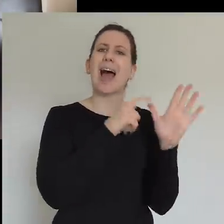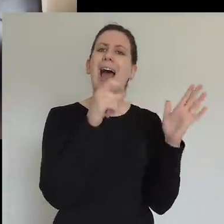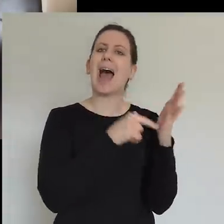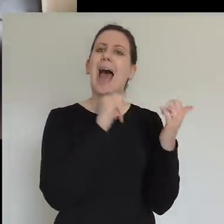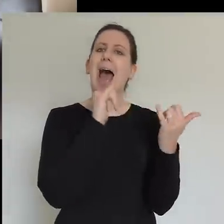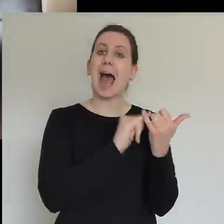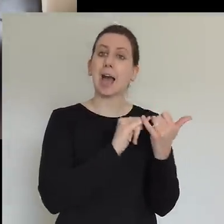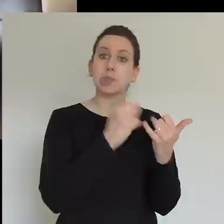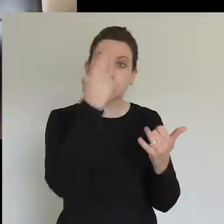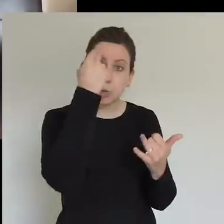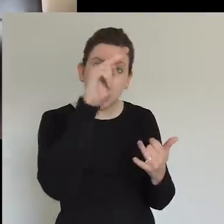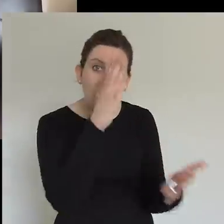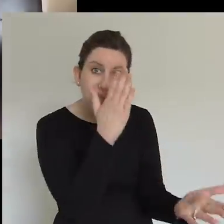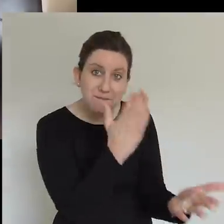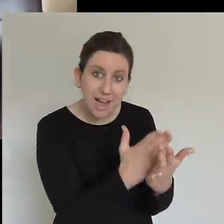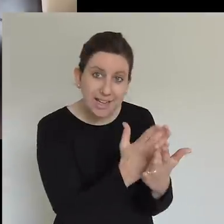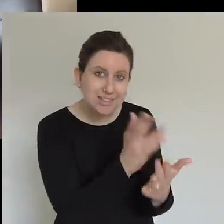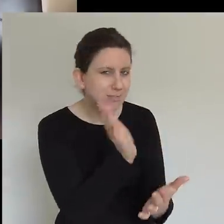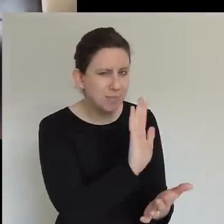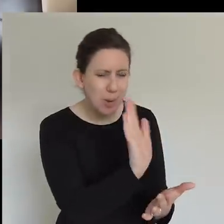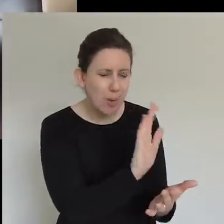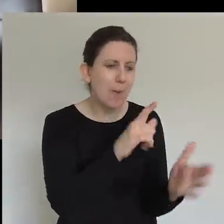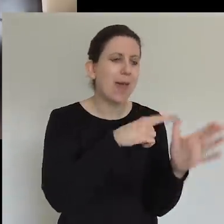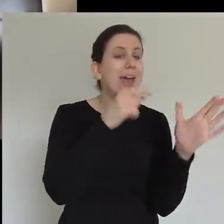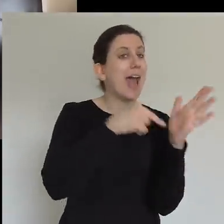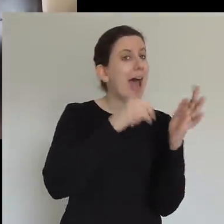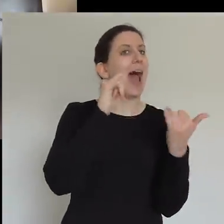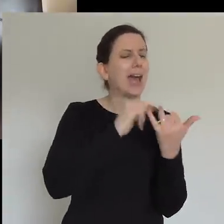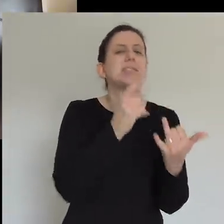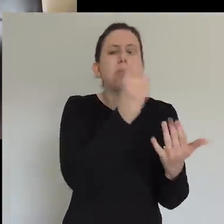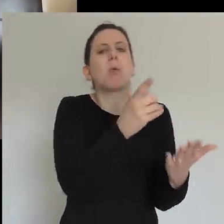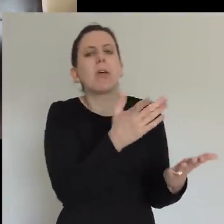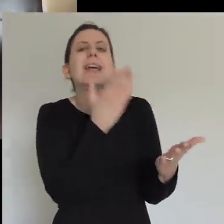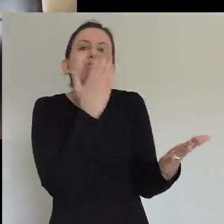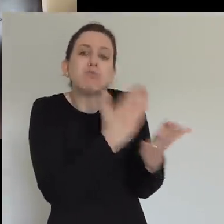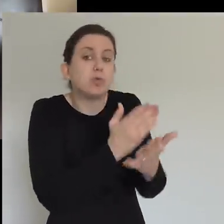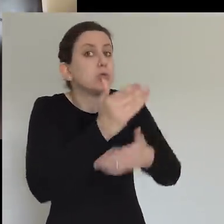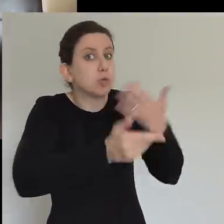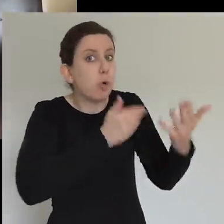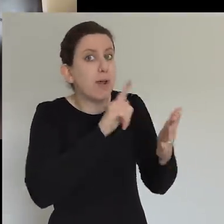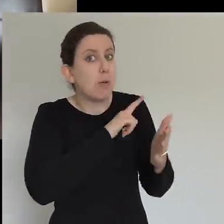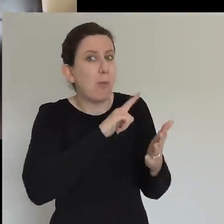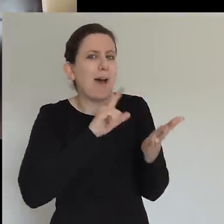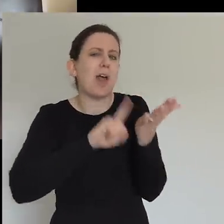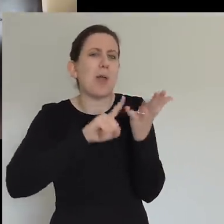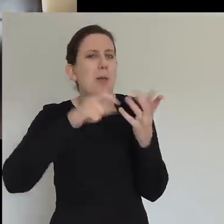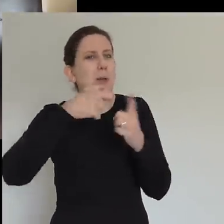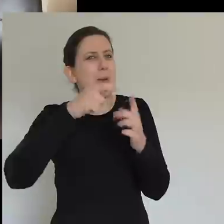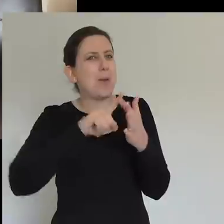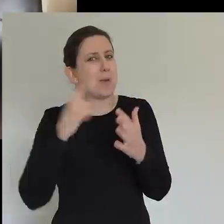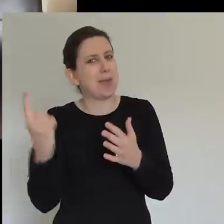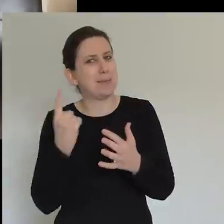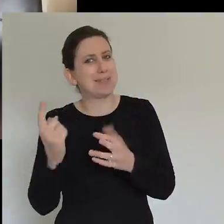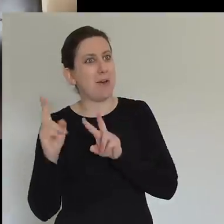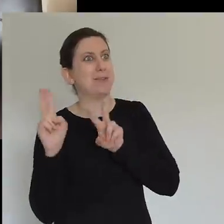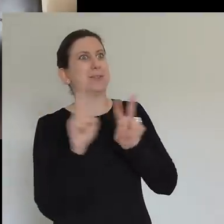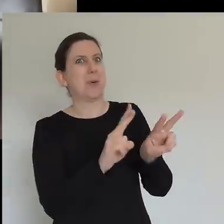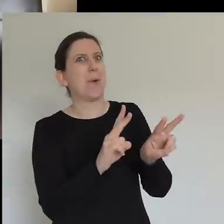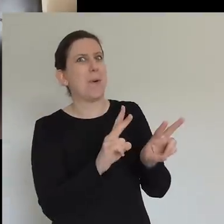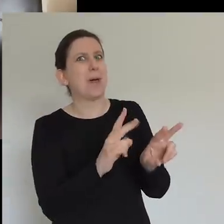real. Let's get that clear. Luke was an eyewitness. It's all good. But it's time to look at a lot of acts. What did people do when they stepped out